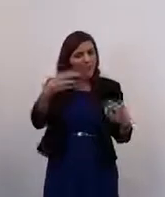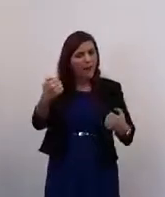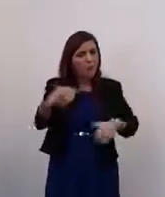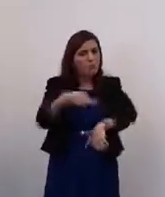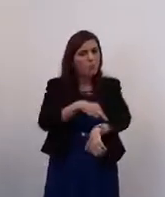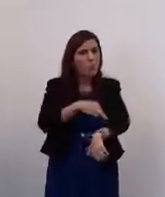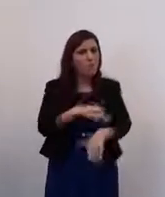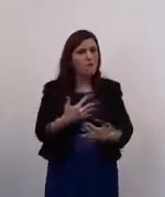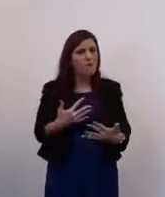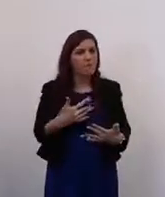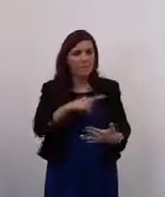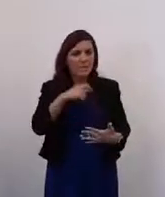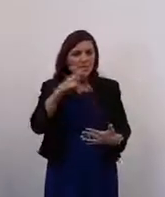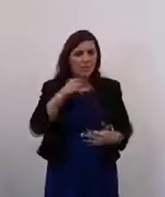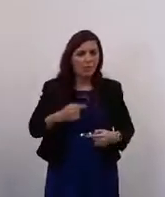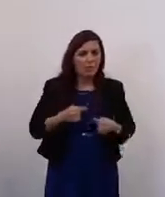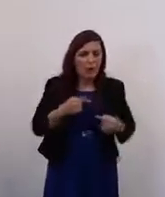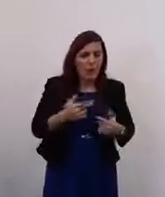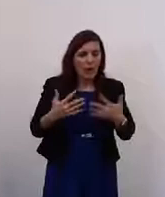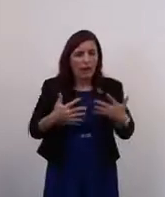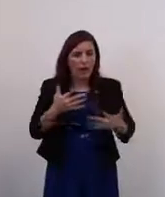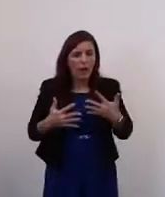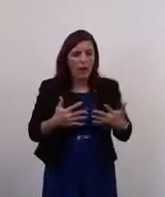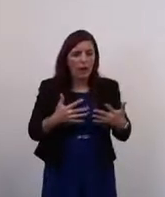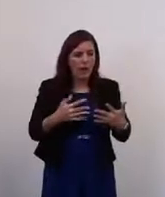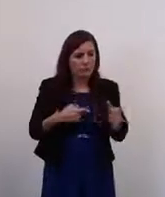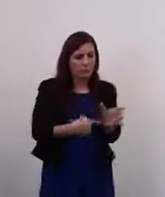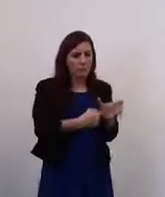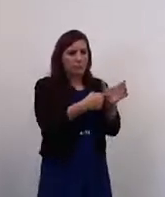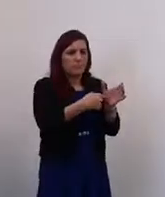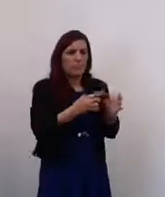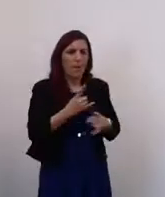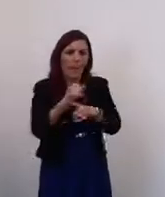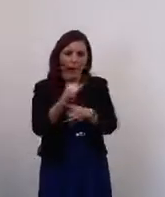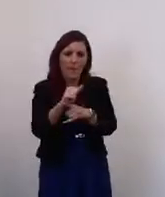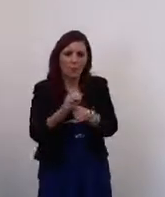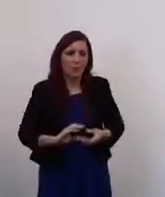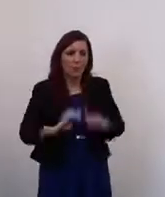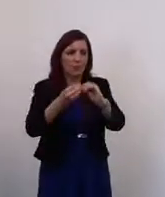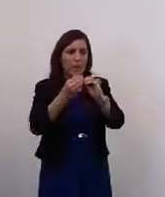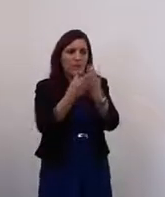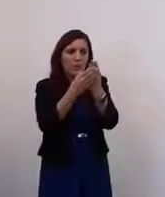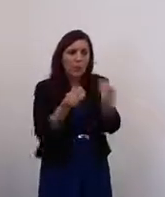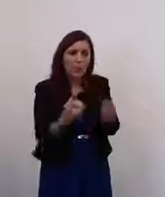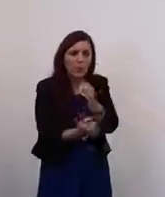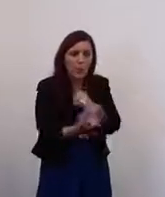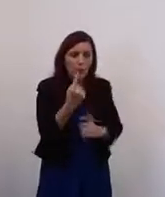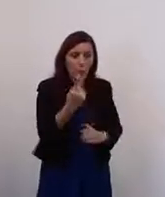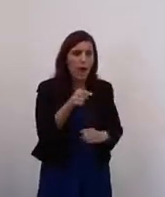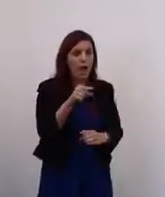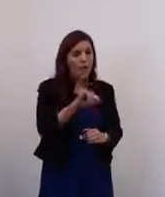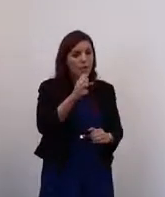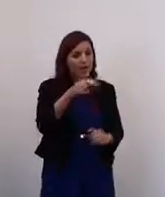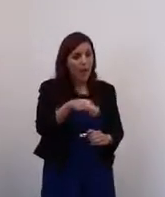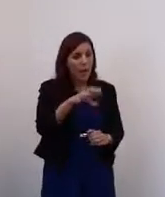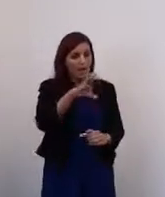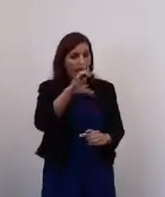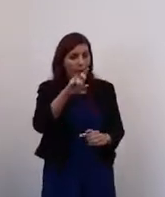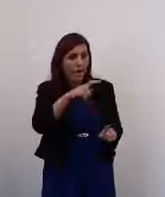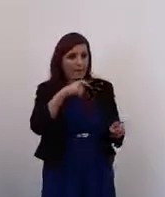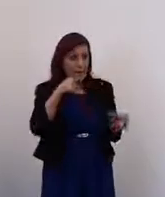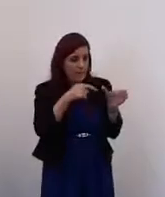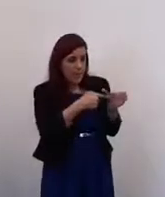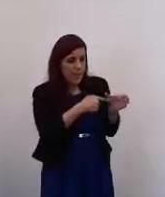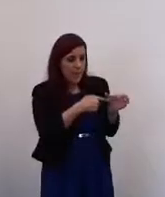and they have come up with a solution and we've helped them and designed that solution. And the jam card as you said means jam this